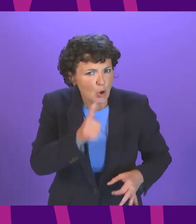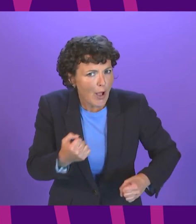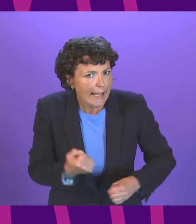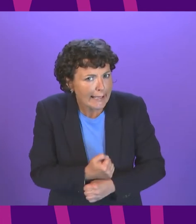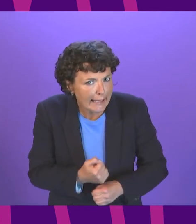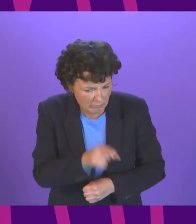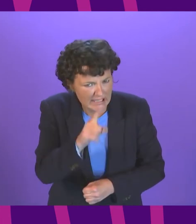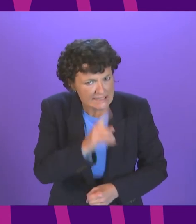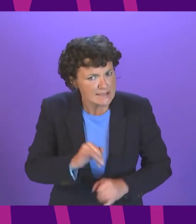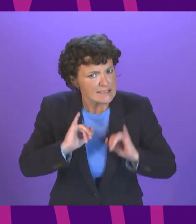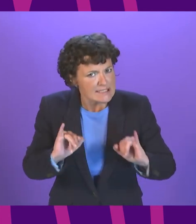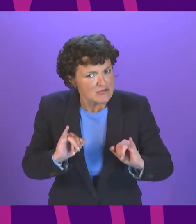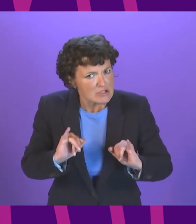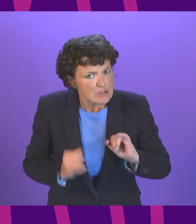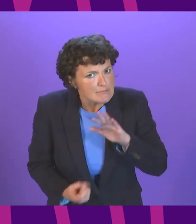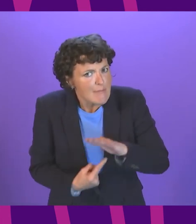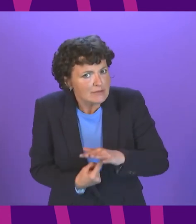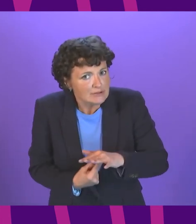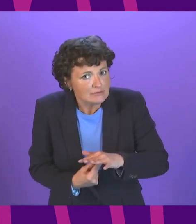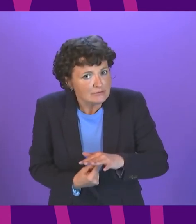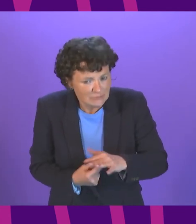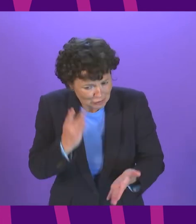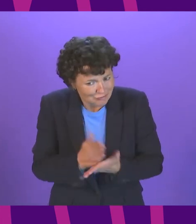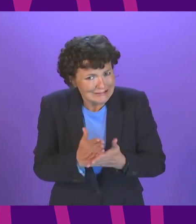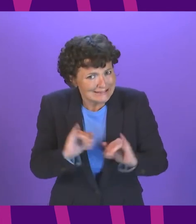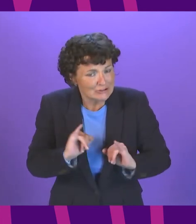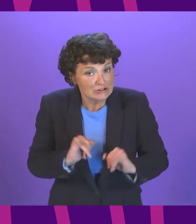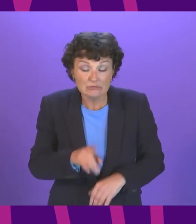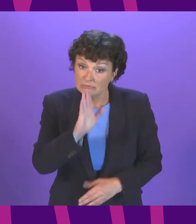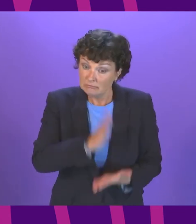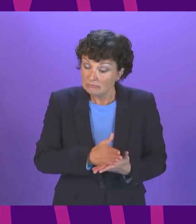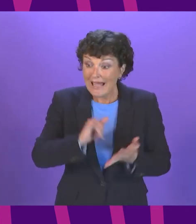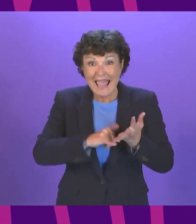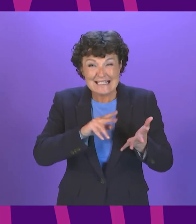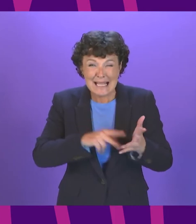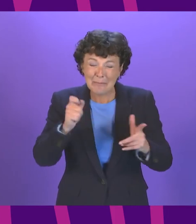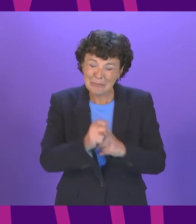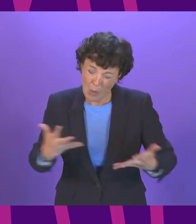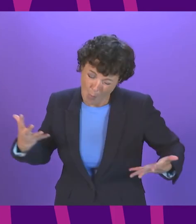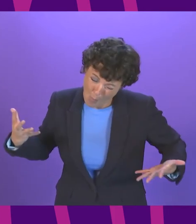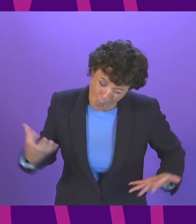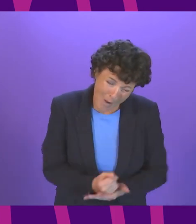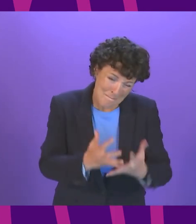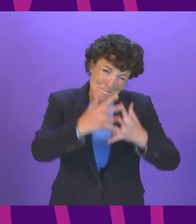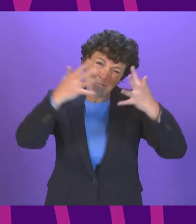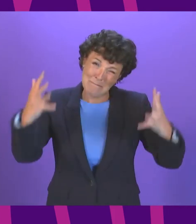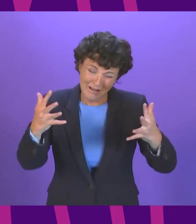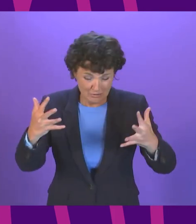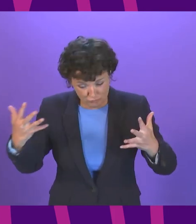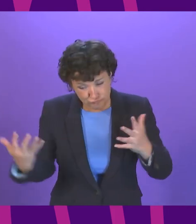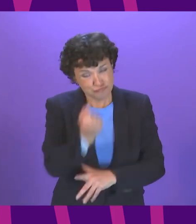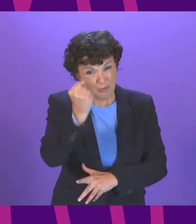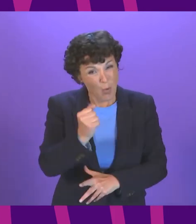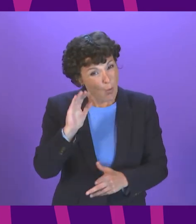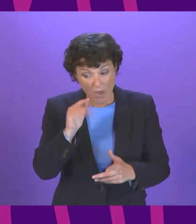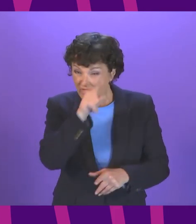Winston Churchill and indeed it is a serious business the SNP won an overwhelming victory in May don't